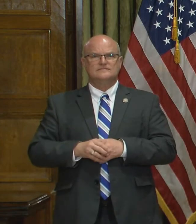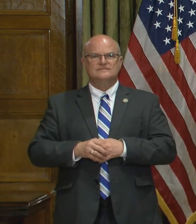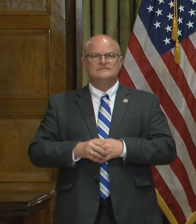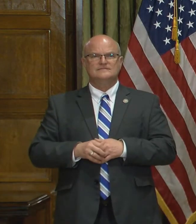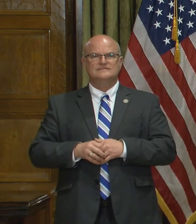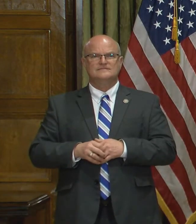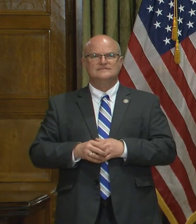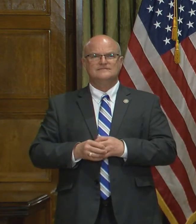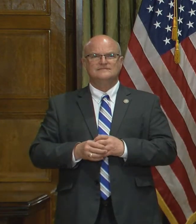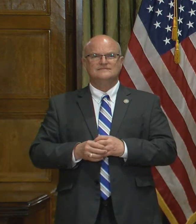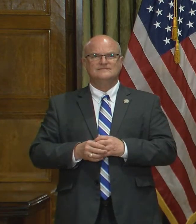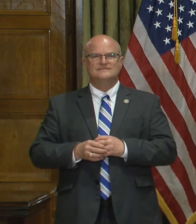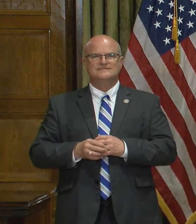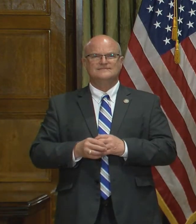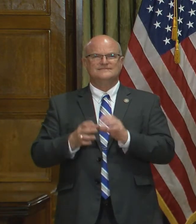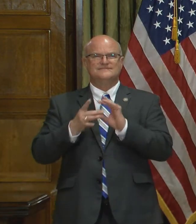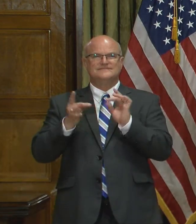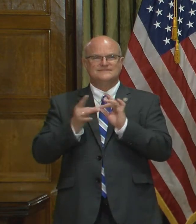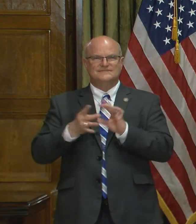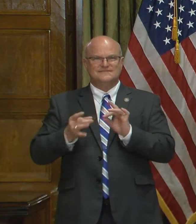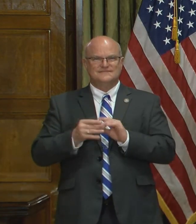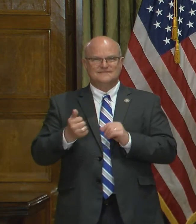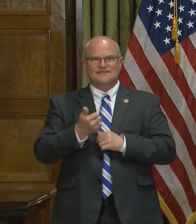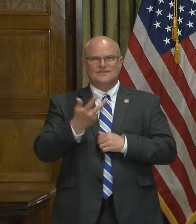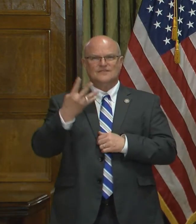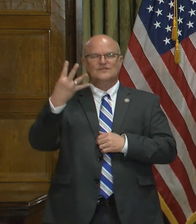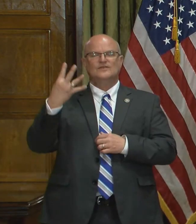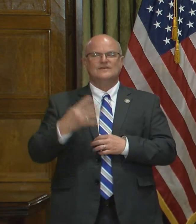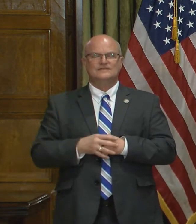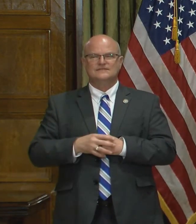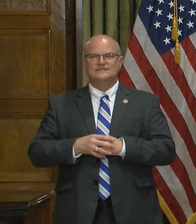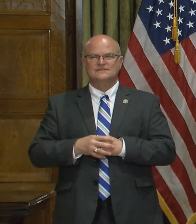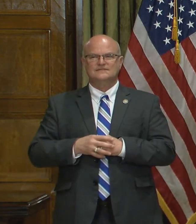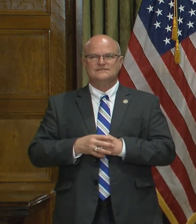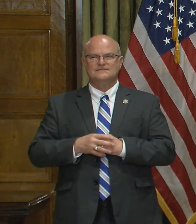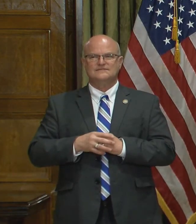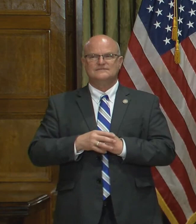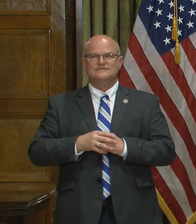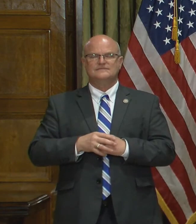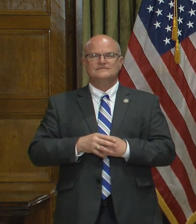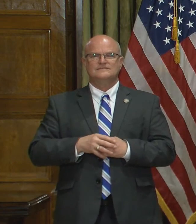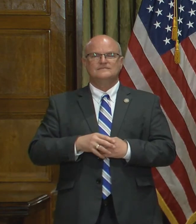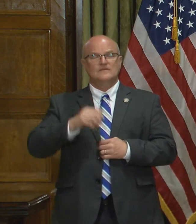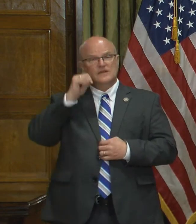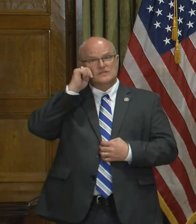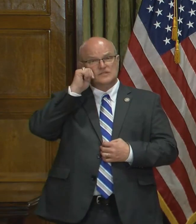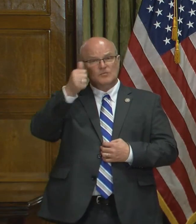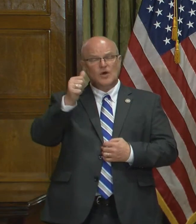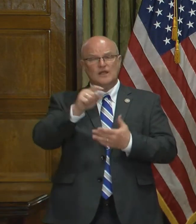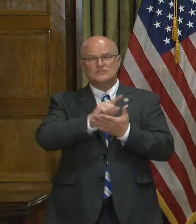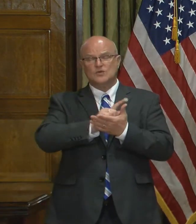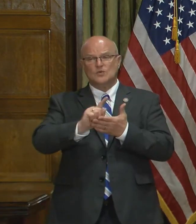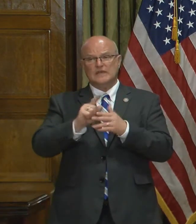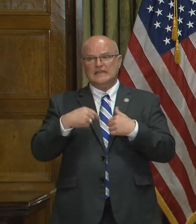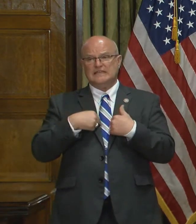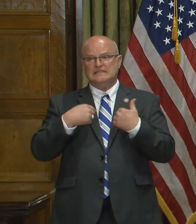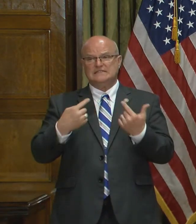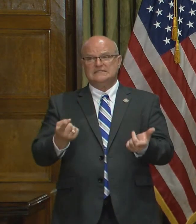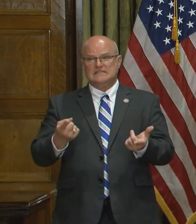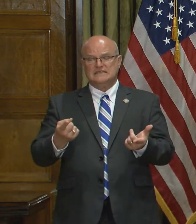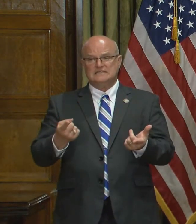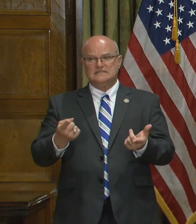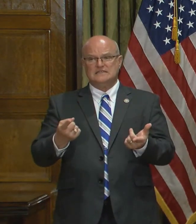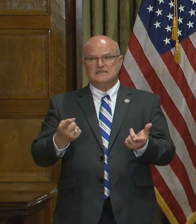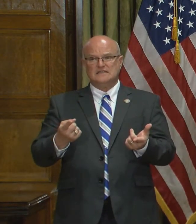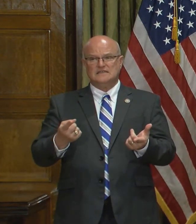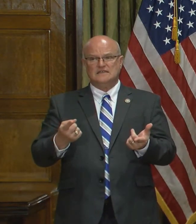Yeah, yeah, Governor, is Andrew, with 5 News, this is session of West Arkansas. Tomorrow marks a week since the year of free tornado